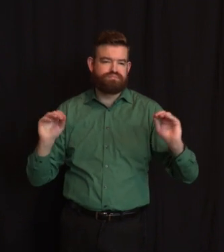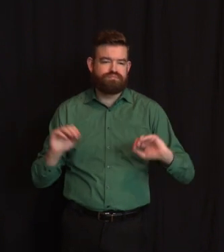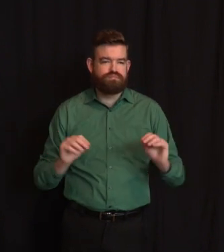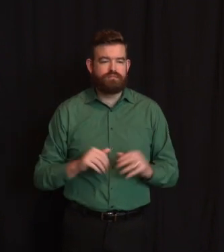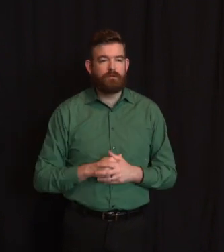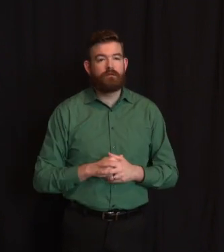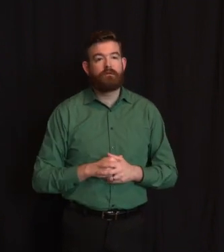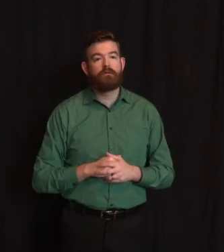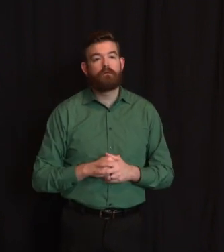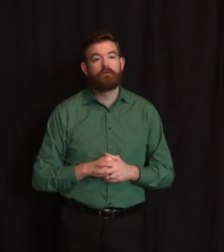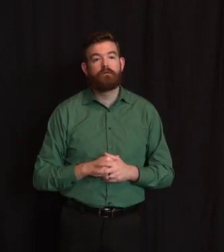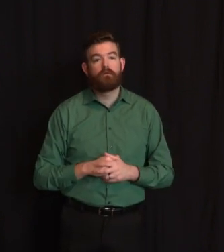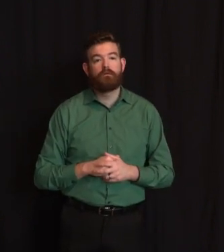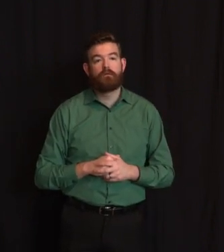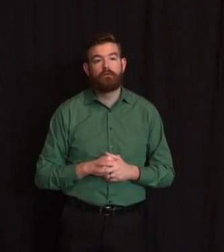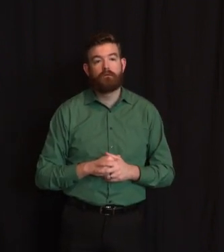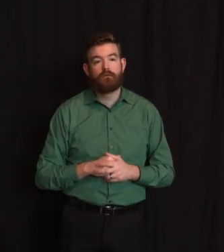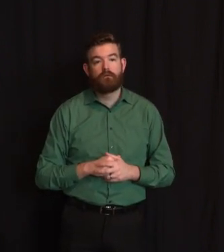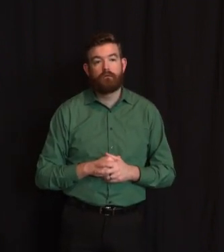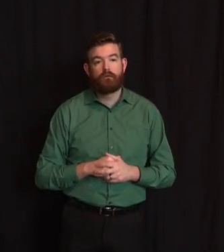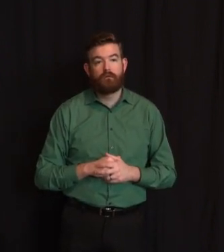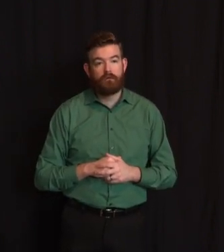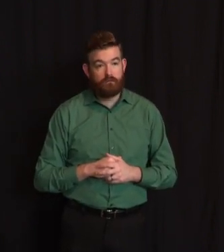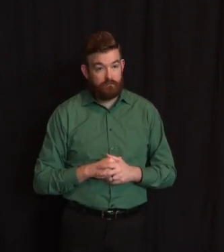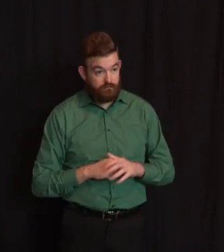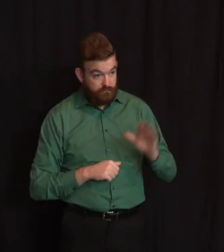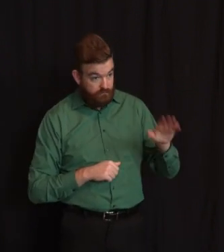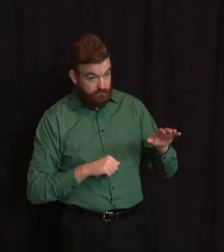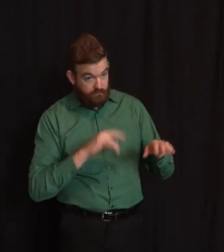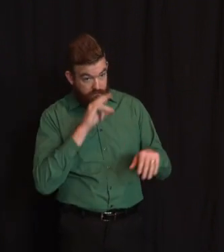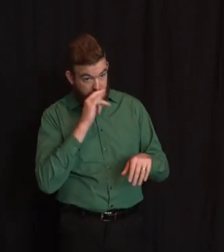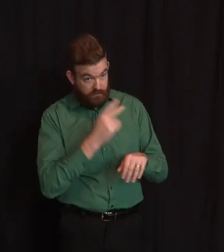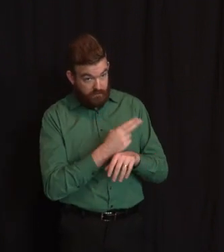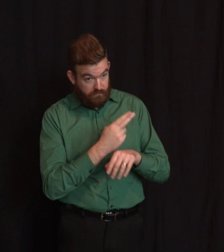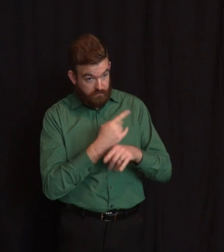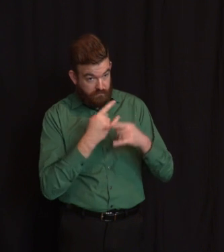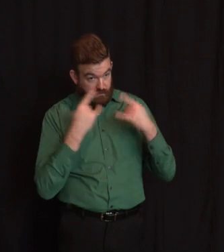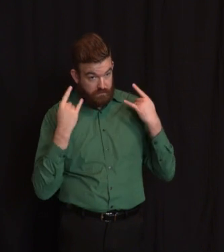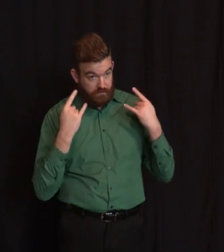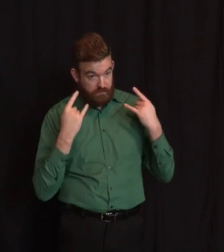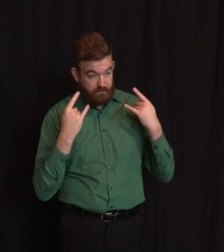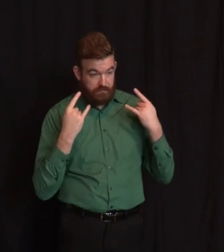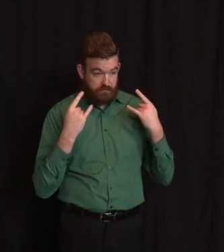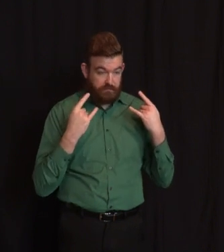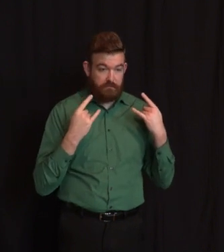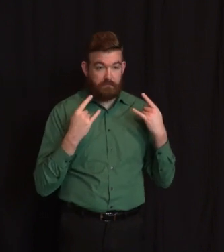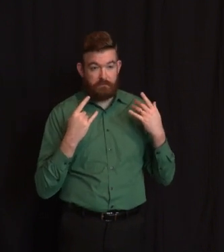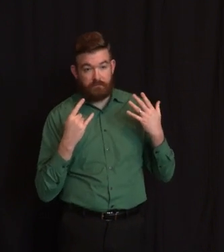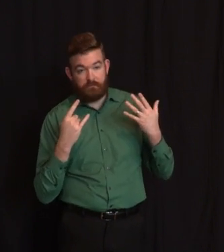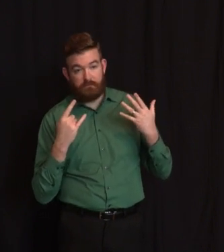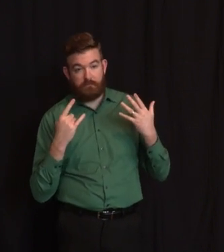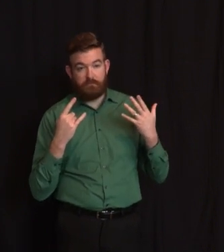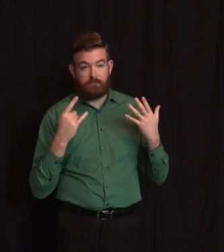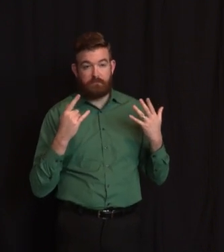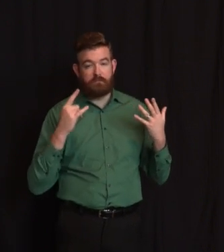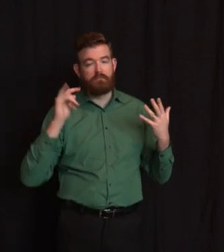mandate. Secondly, again, I repeat something I said earlier. We have deliberately bought ourselves another window of four weeks.